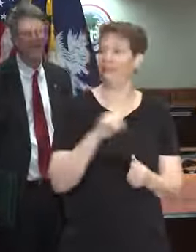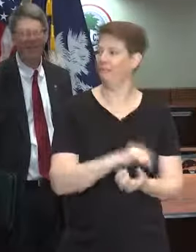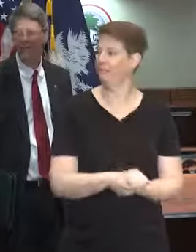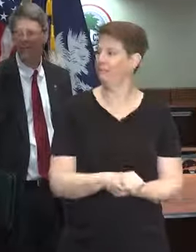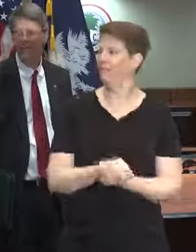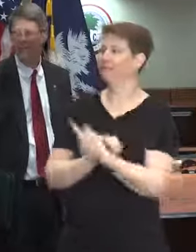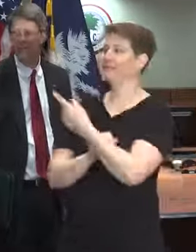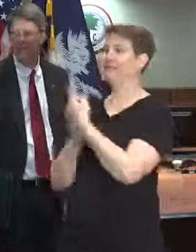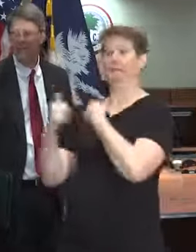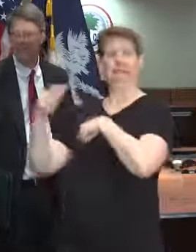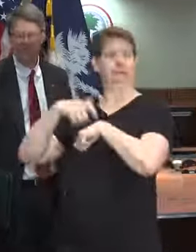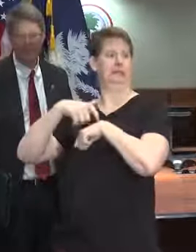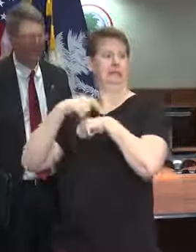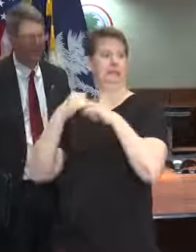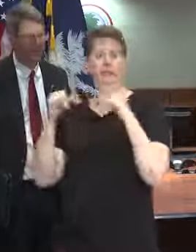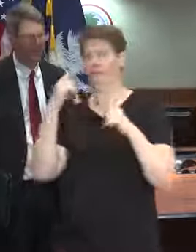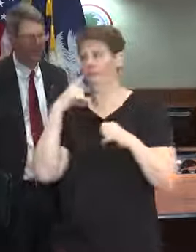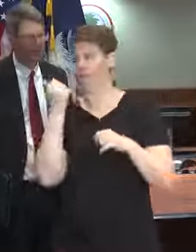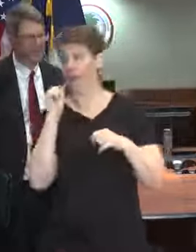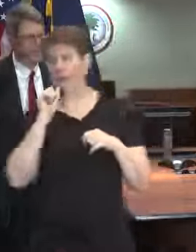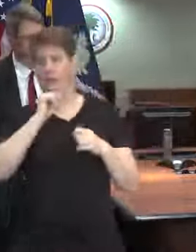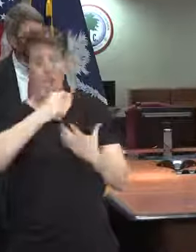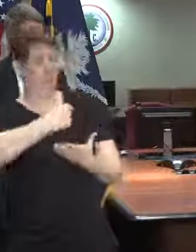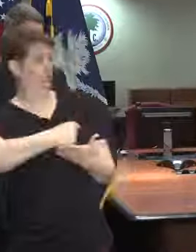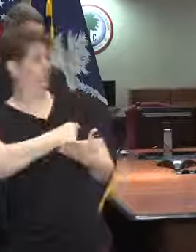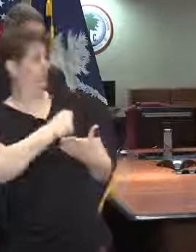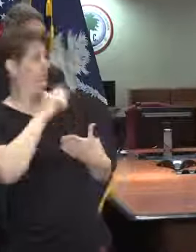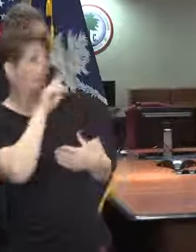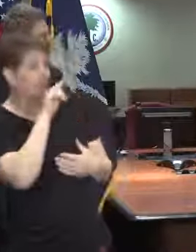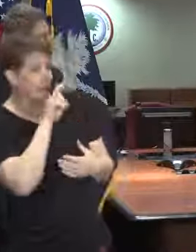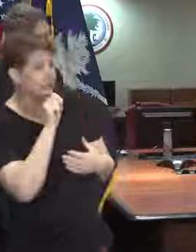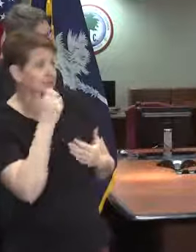Is there any timeline for potential treatment for the vaccine?